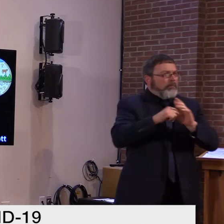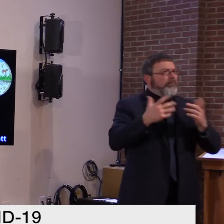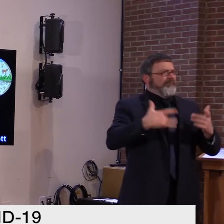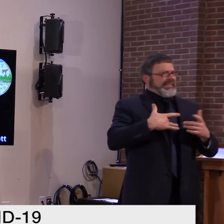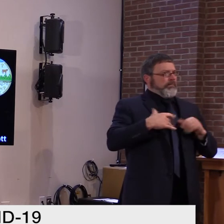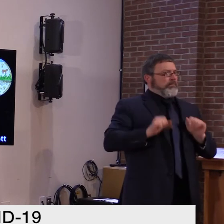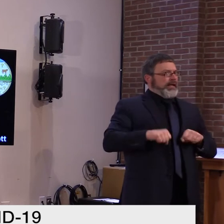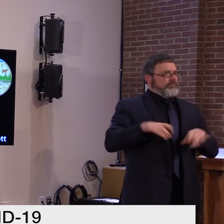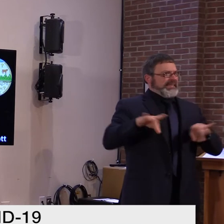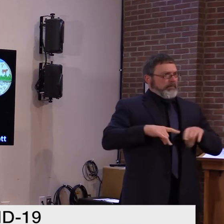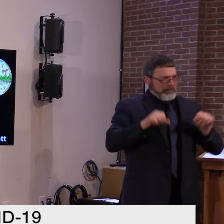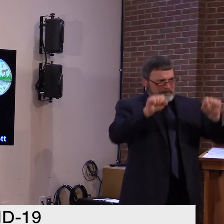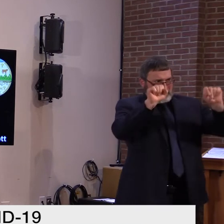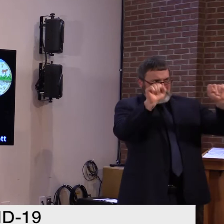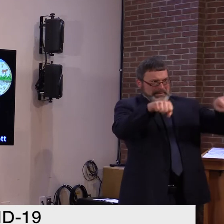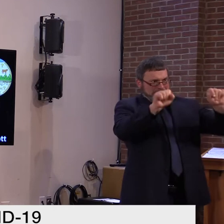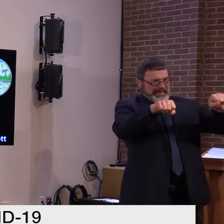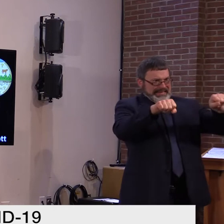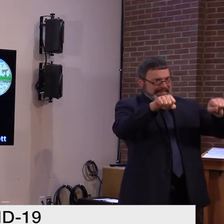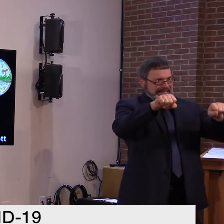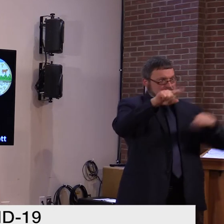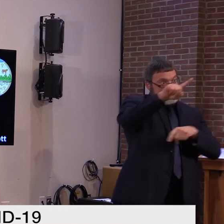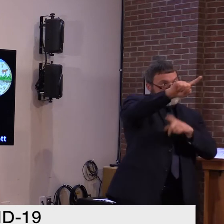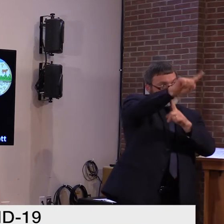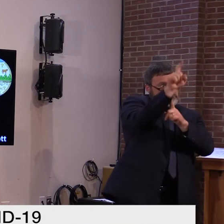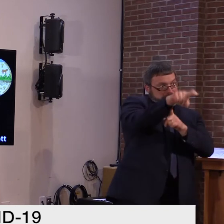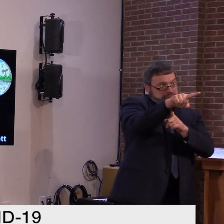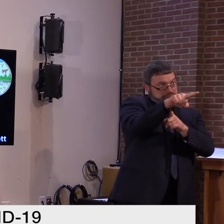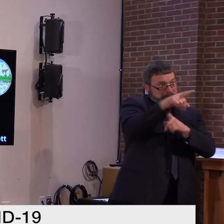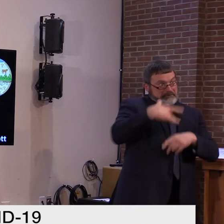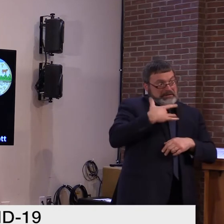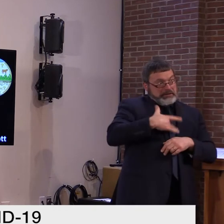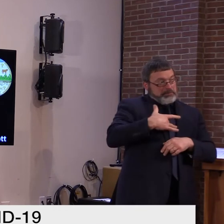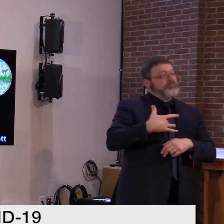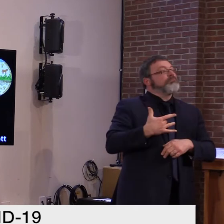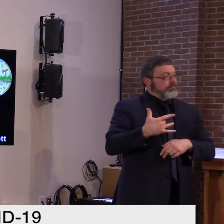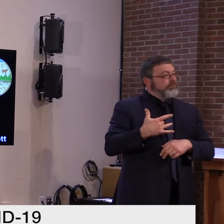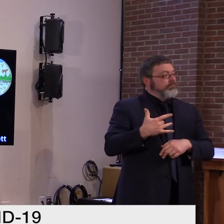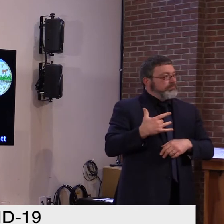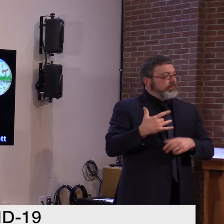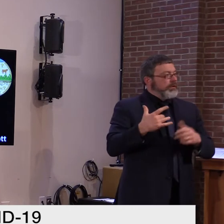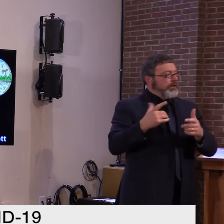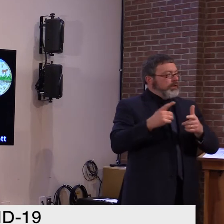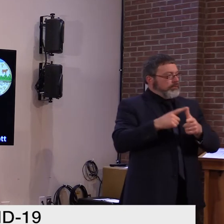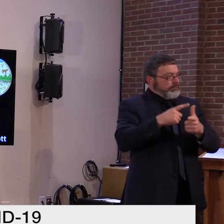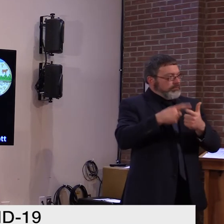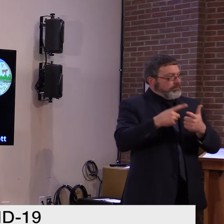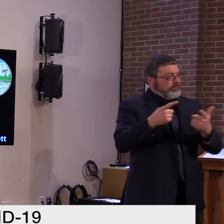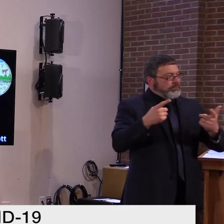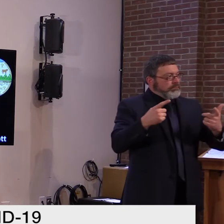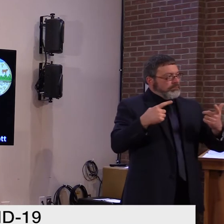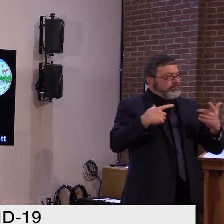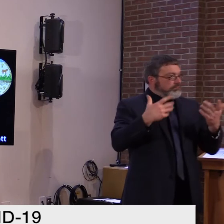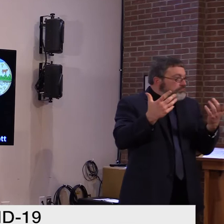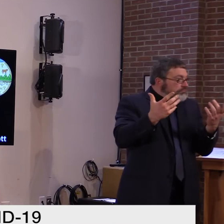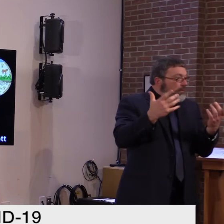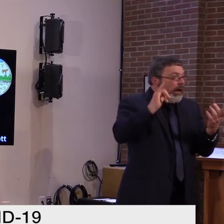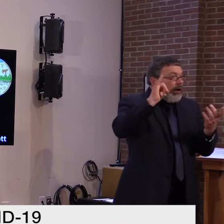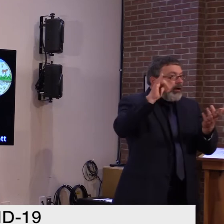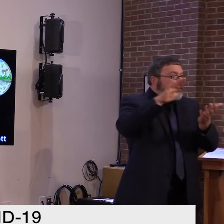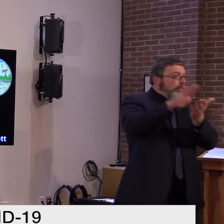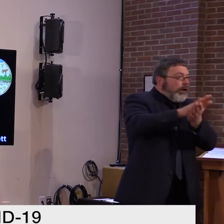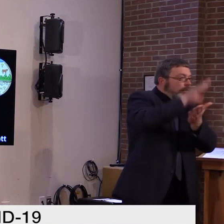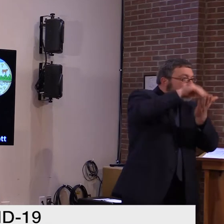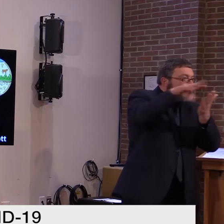college students coming home for the holiday, we strongly encourage them to get tested as